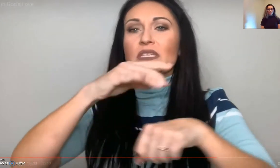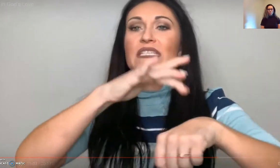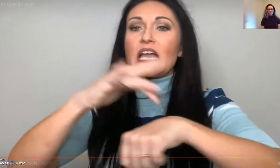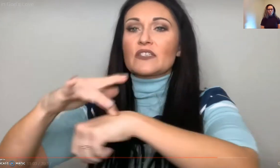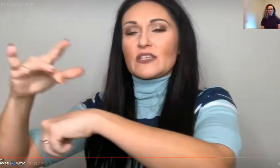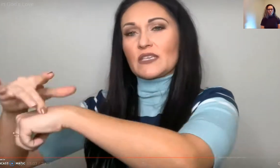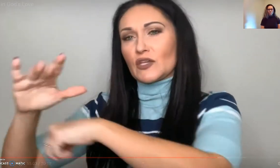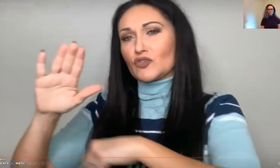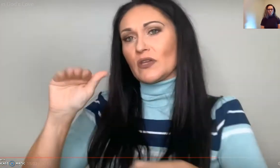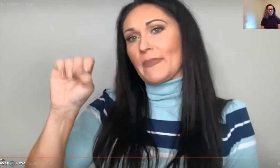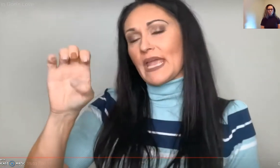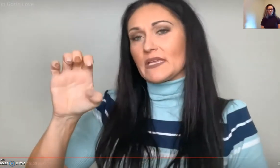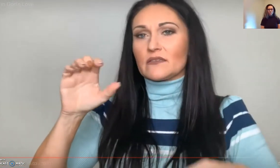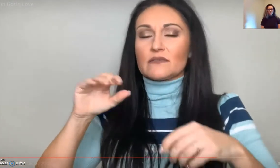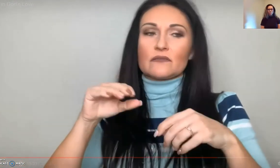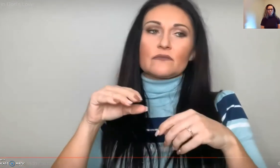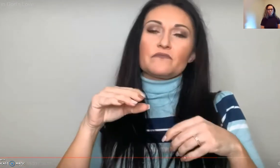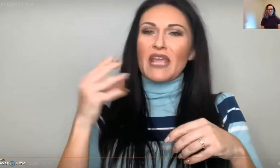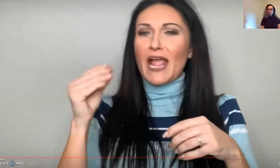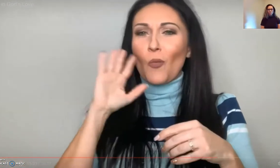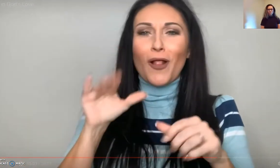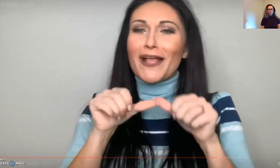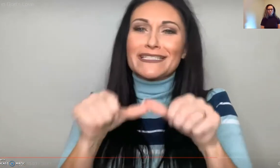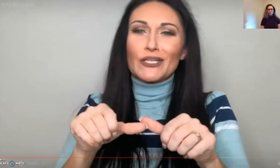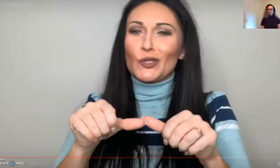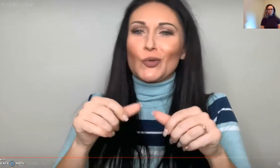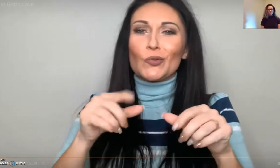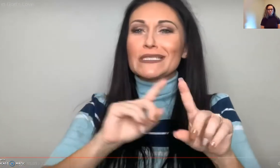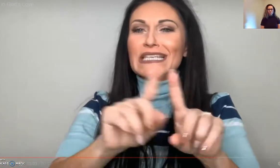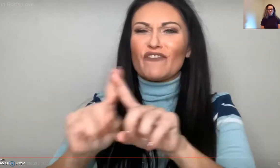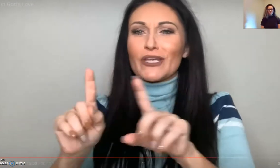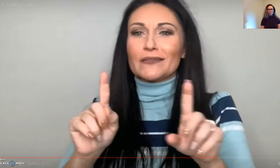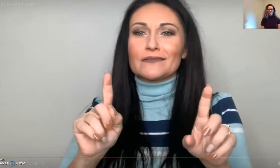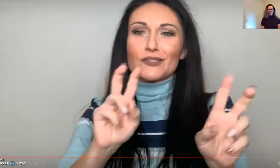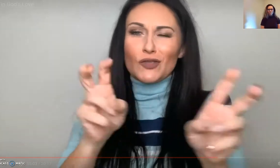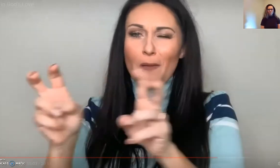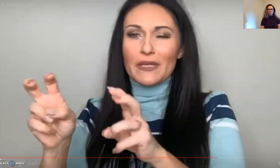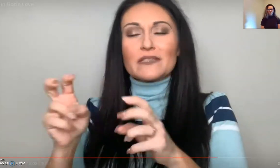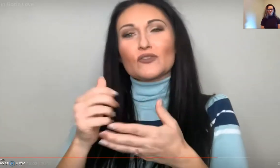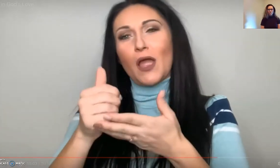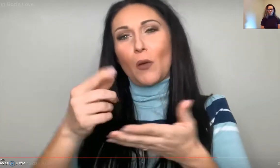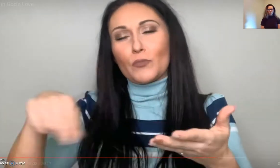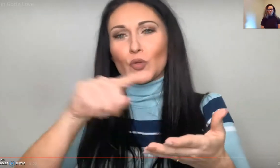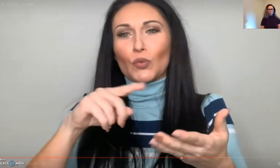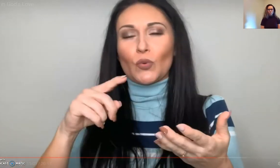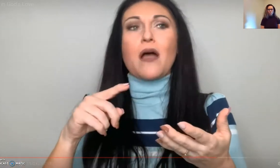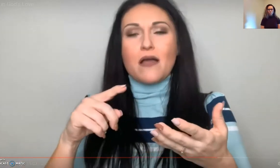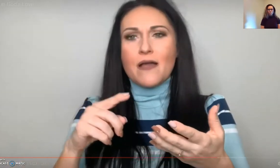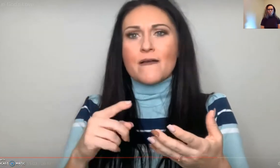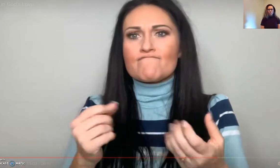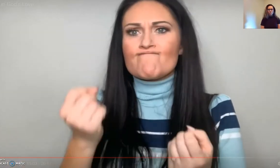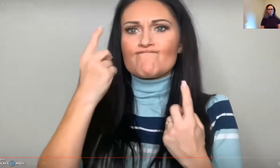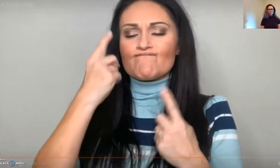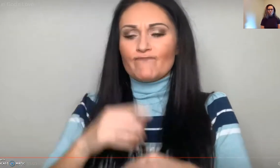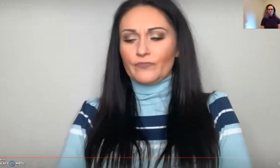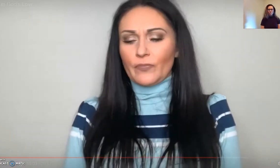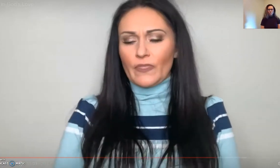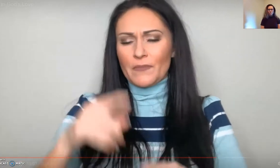more expansion, but we can compress it and touch on that. I will continue to talk on different